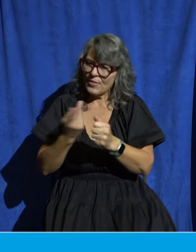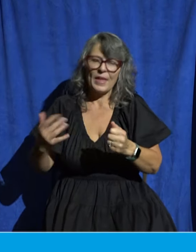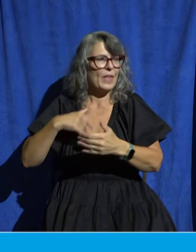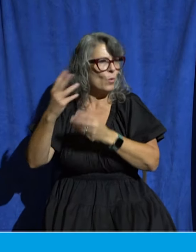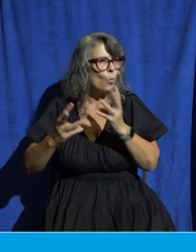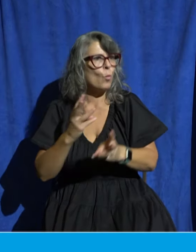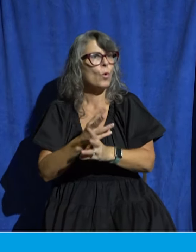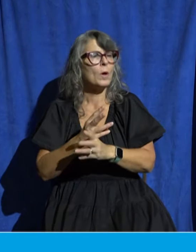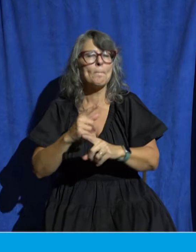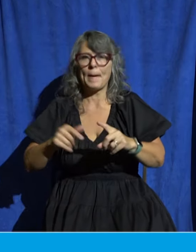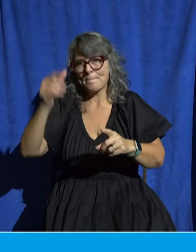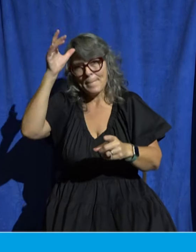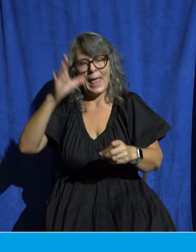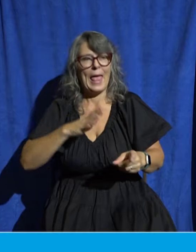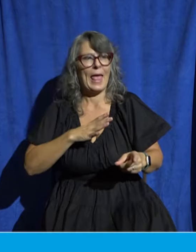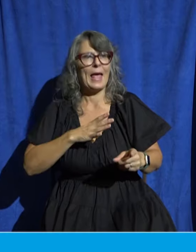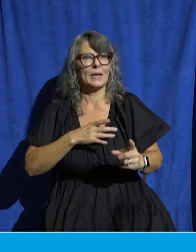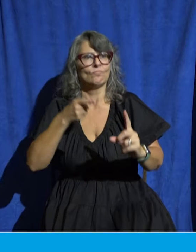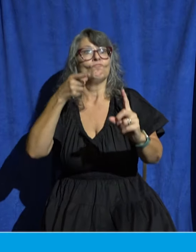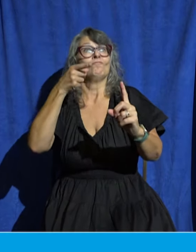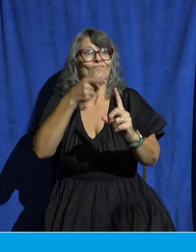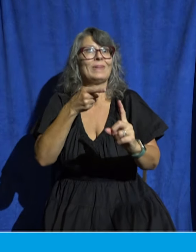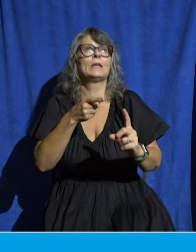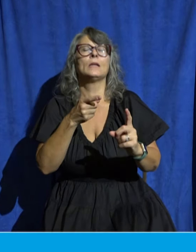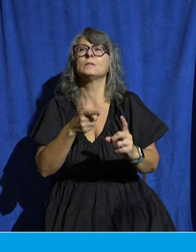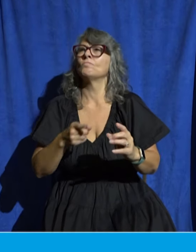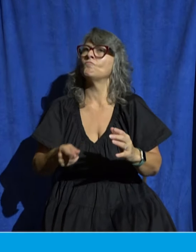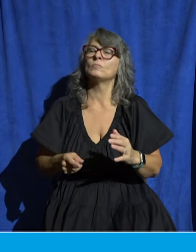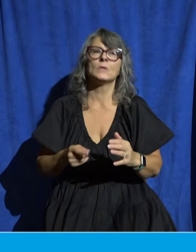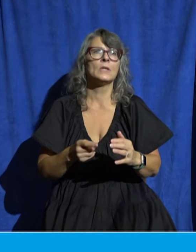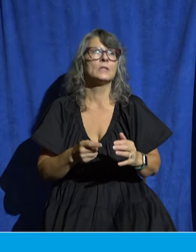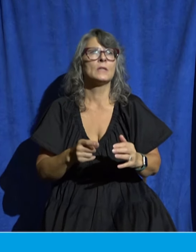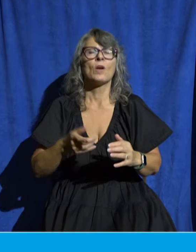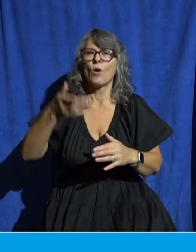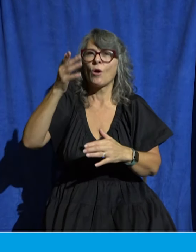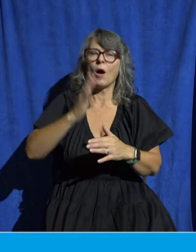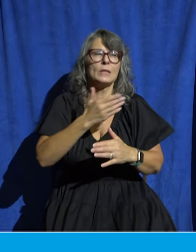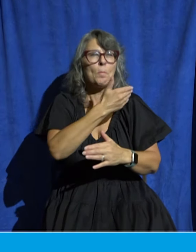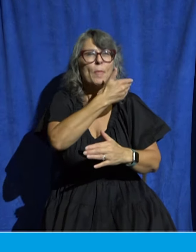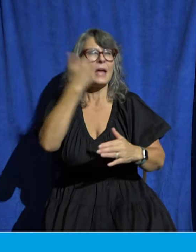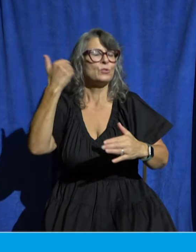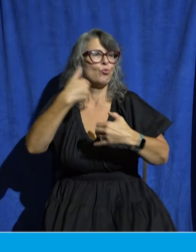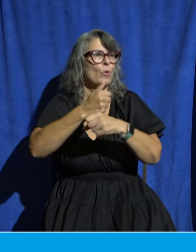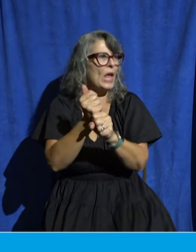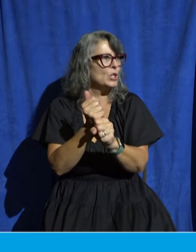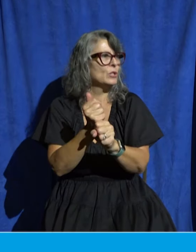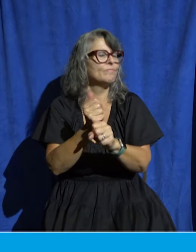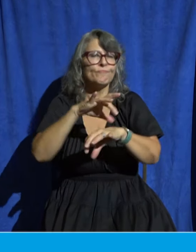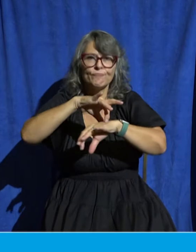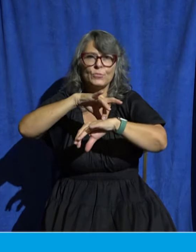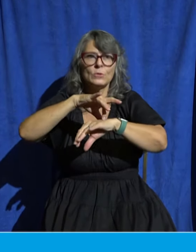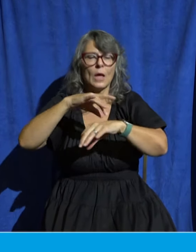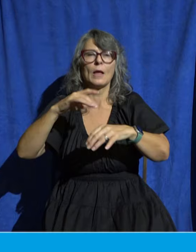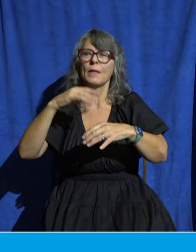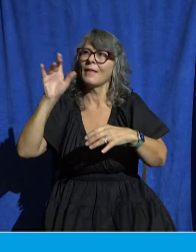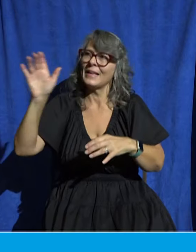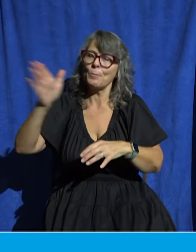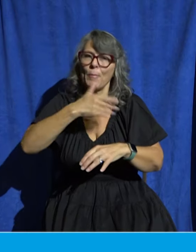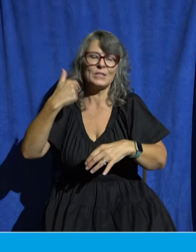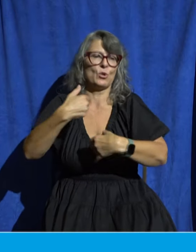has ultimate authority over all creation as king. But every single one of us